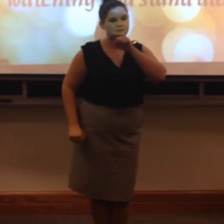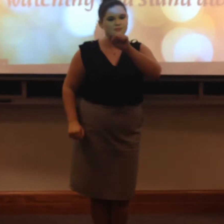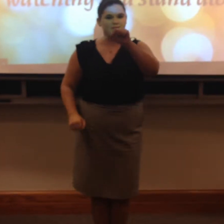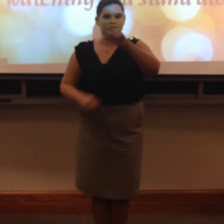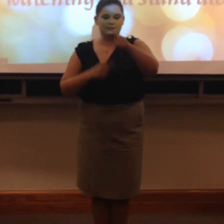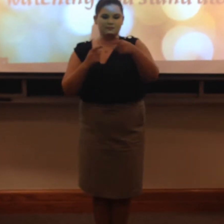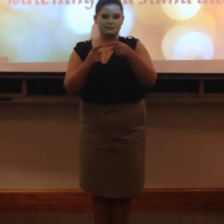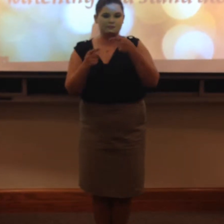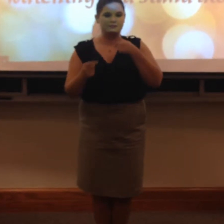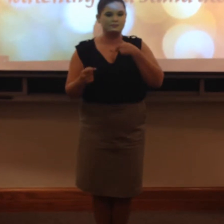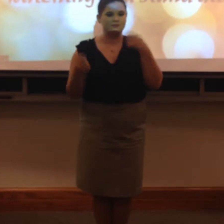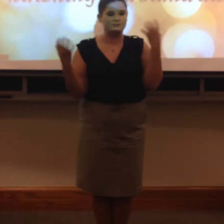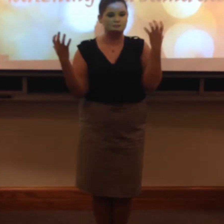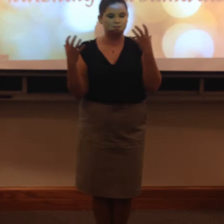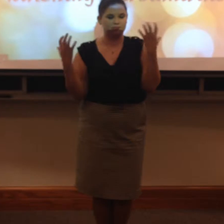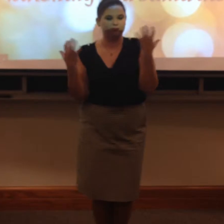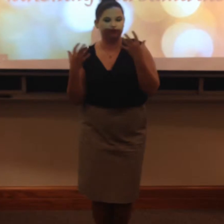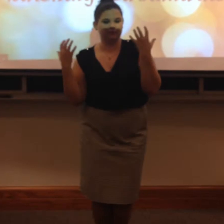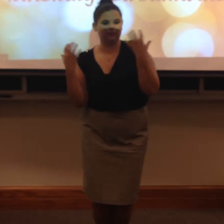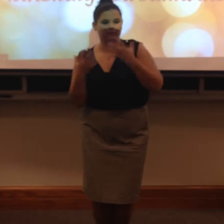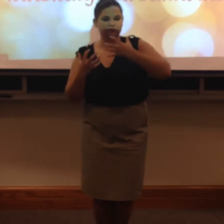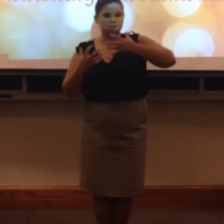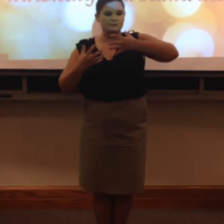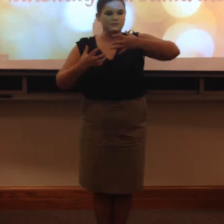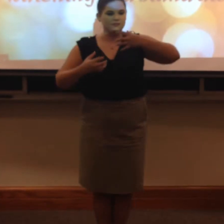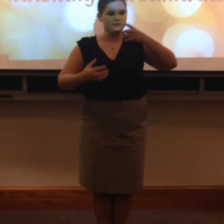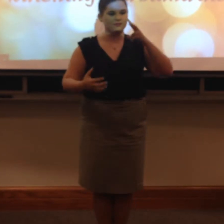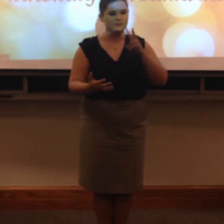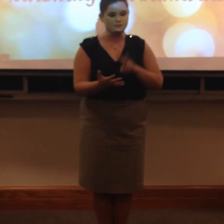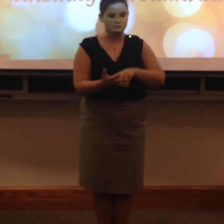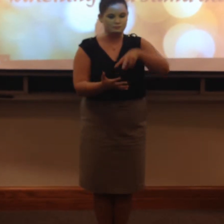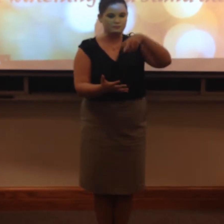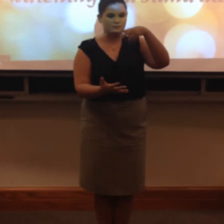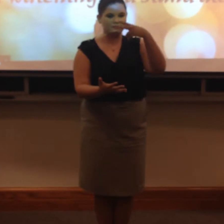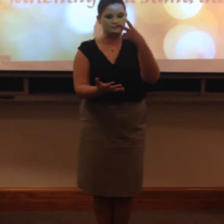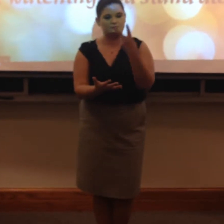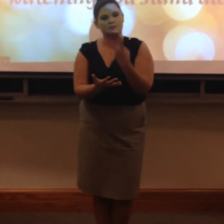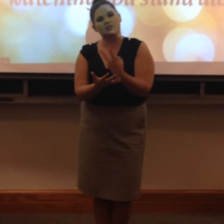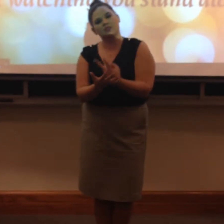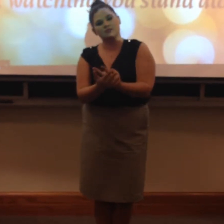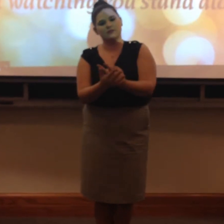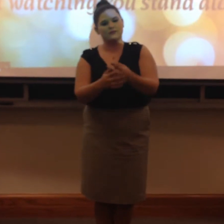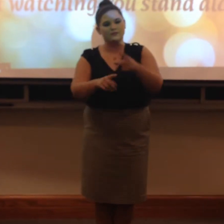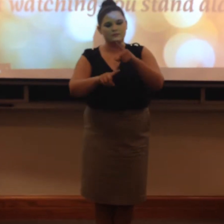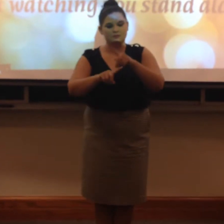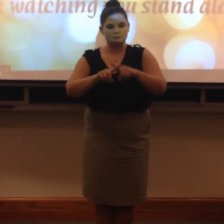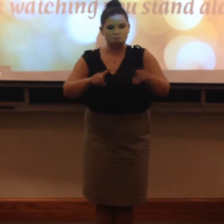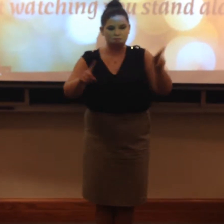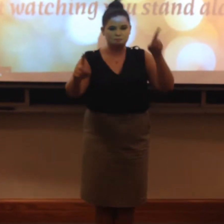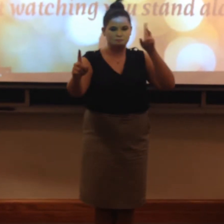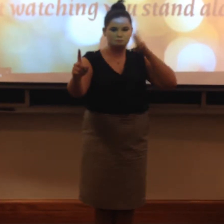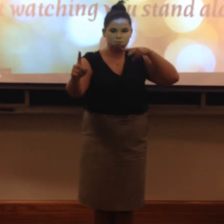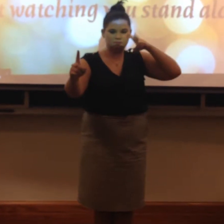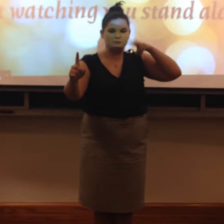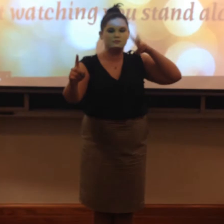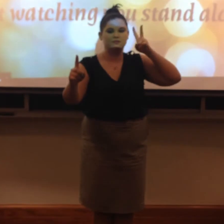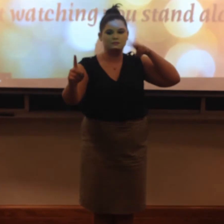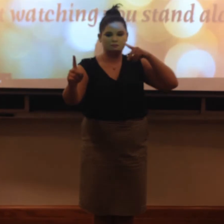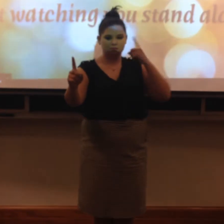love when I'm afraid? Two, four, watching you